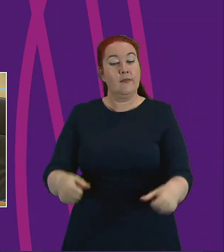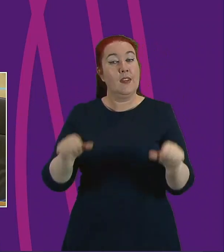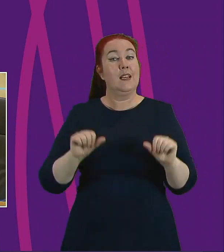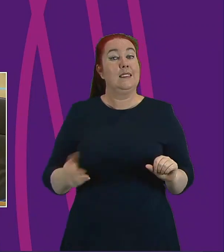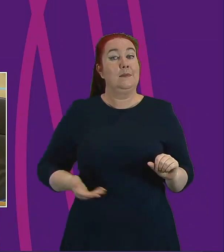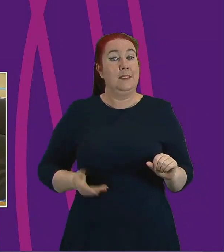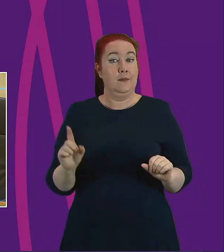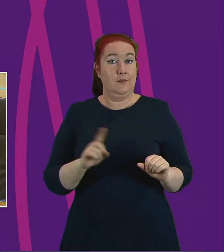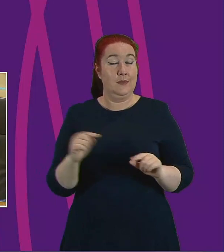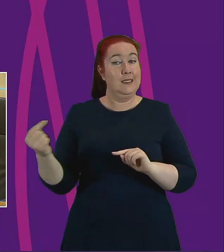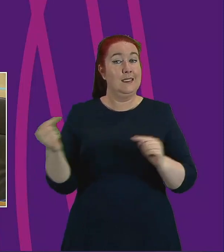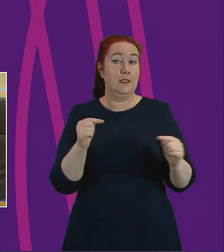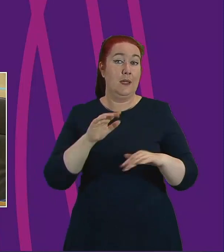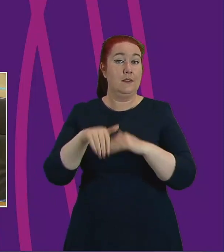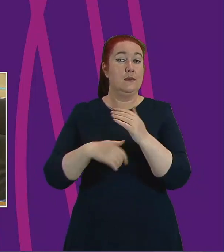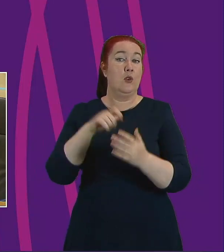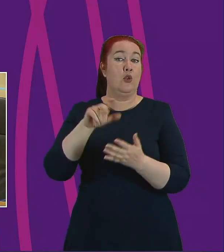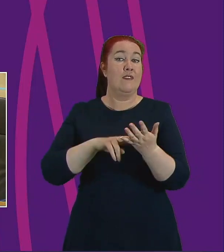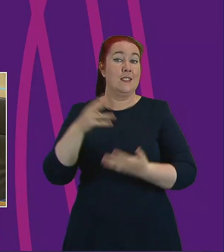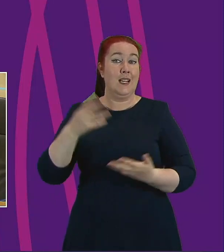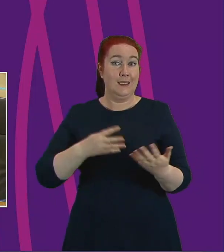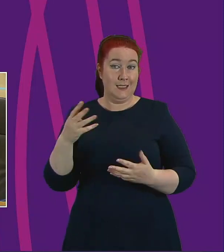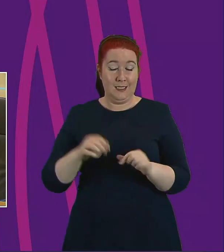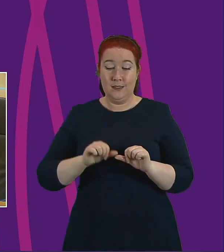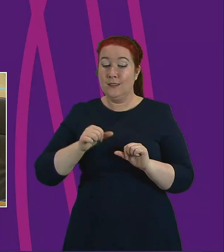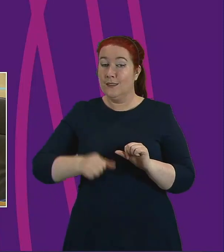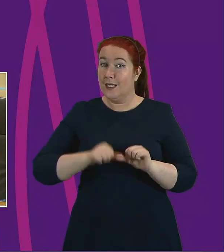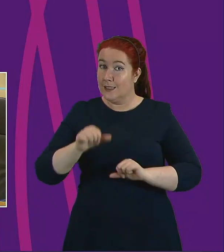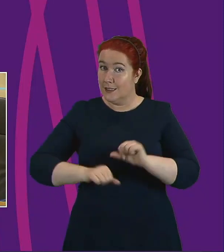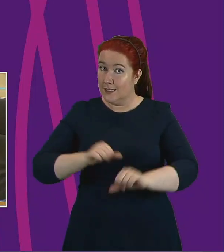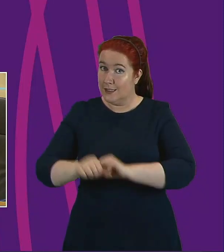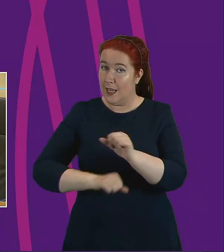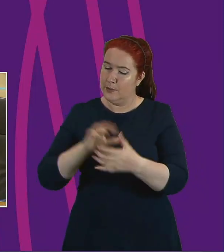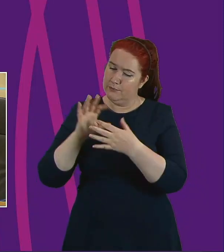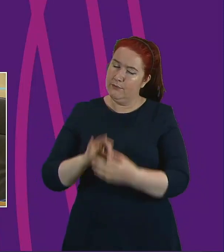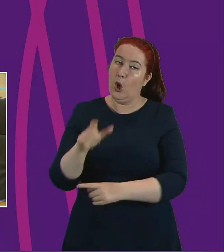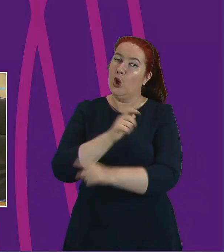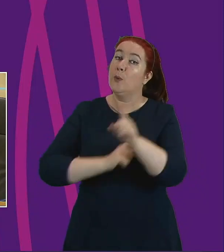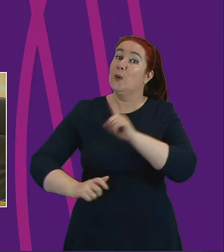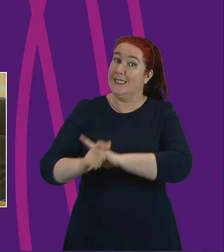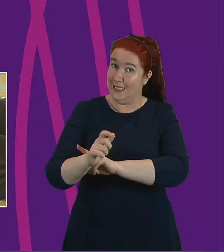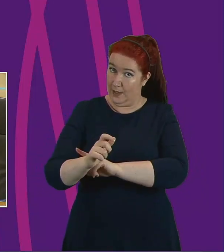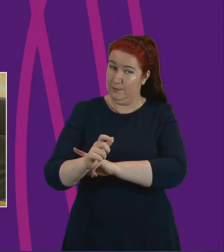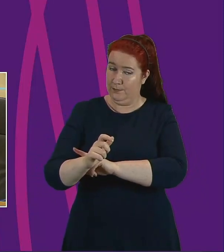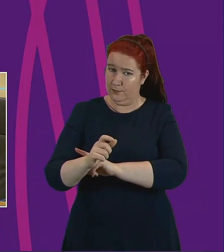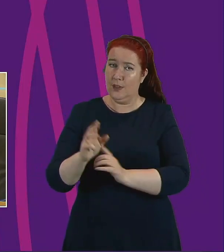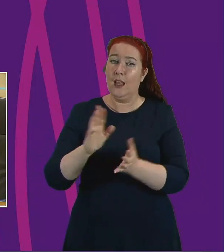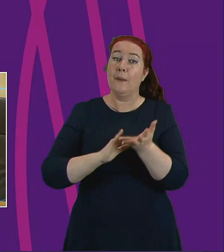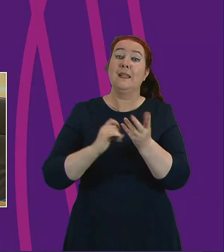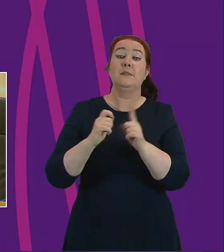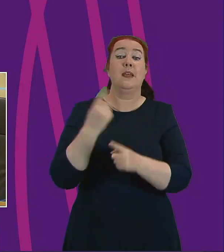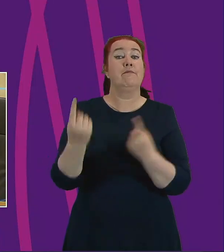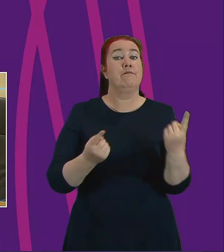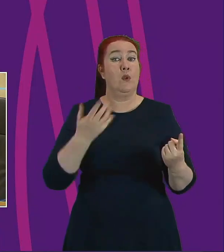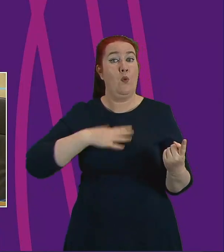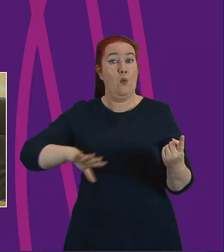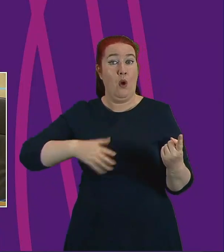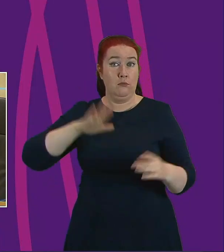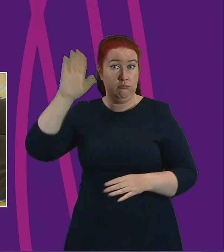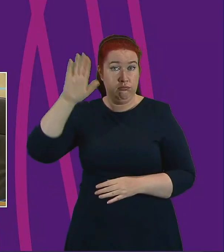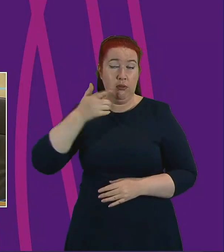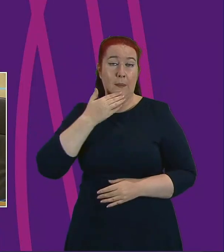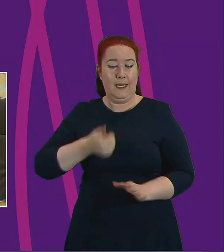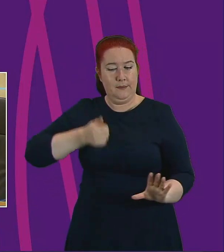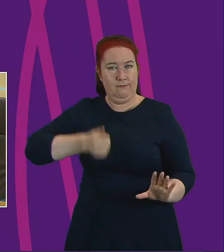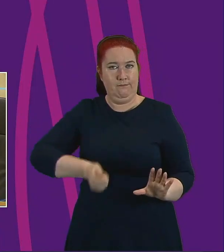business is debate on COVID-19 next steps communities. Can I ask those members who wish to speak in the debate to press the request to speak